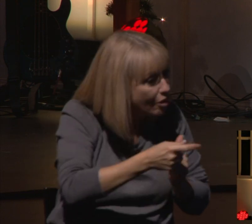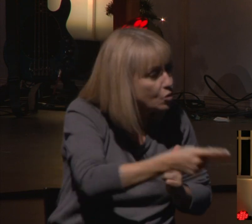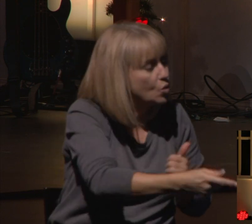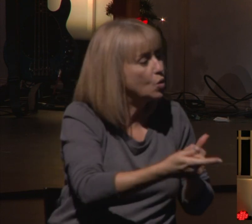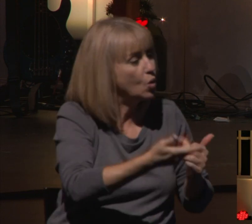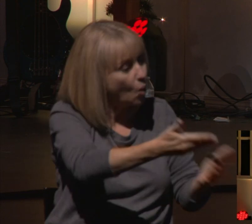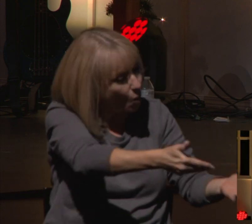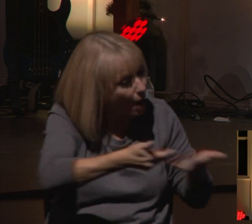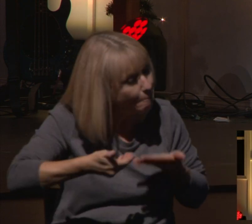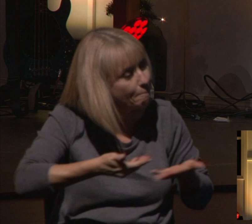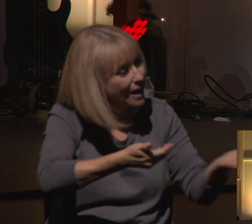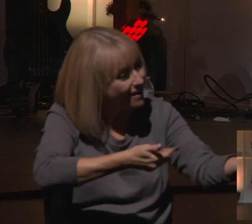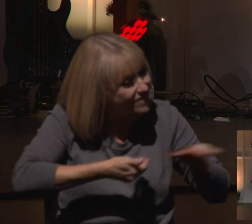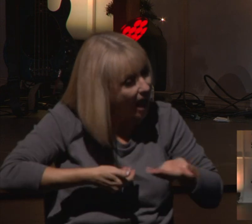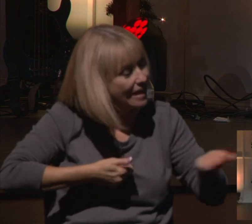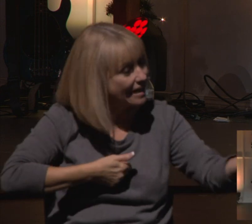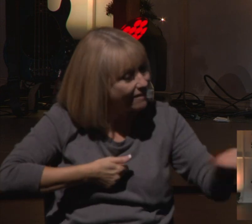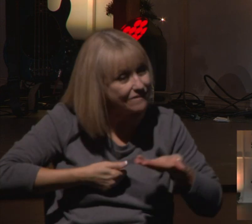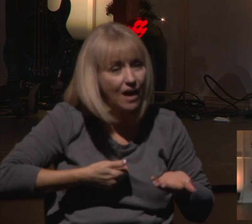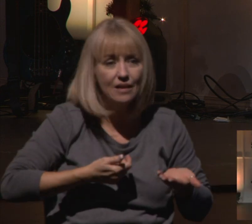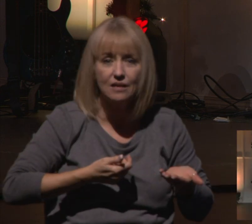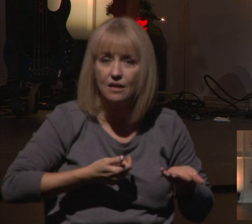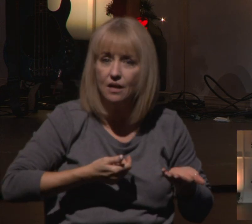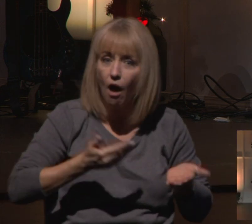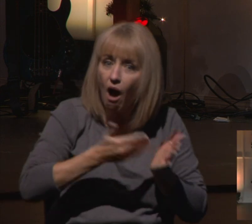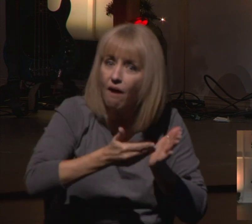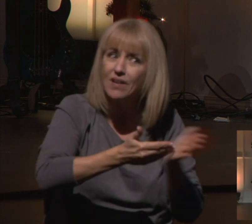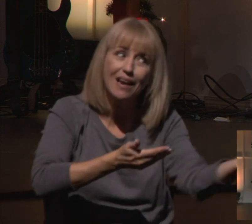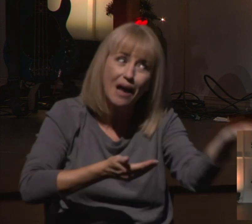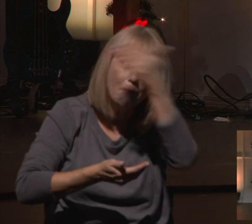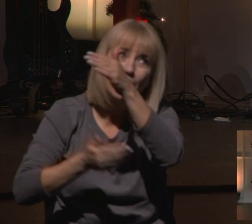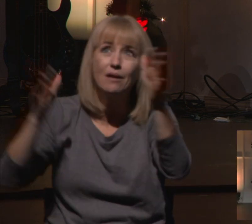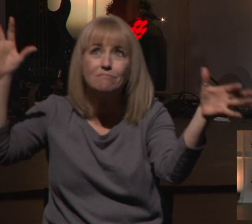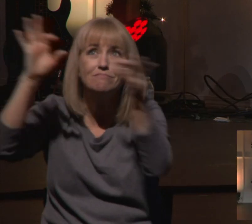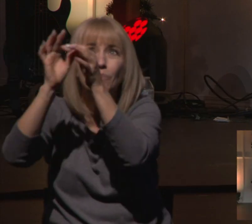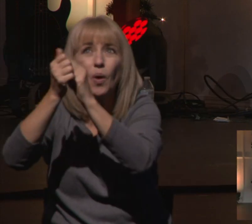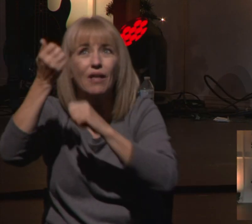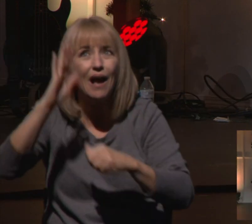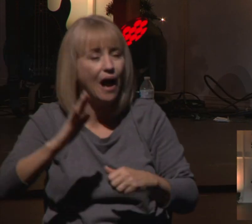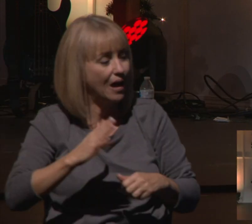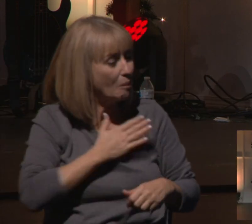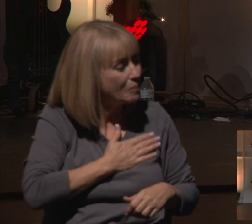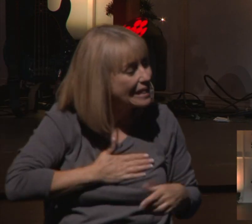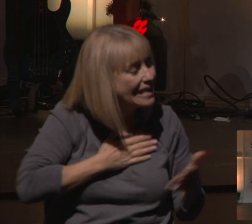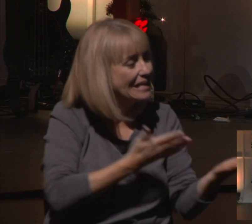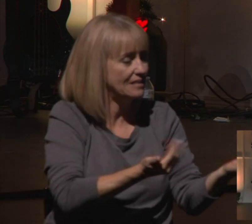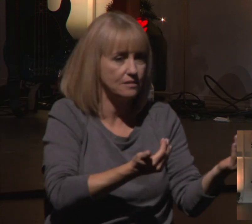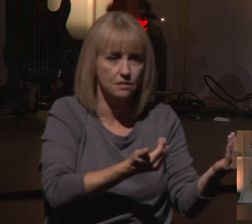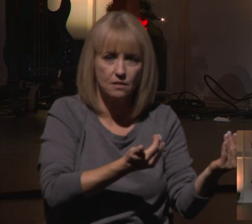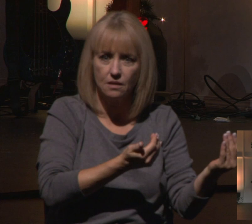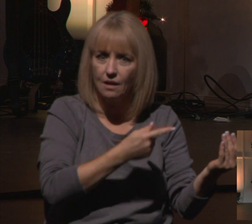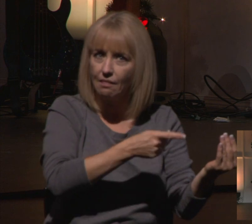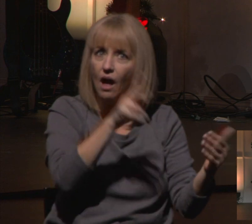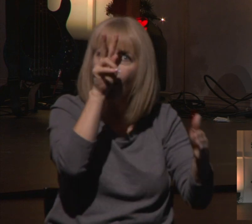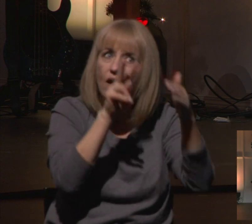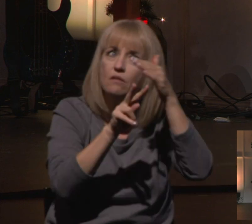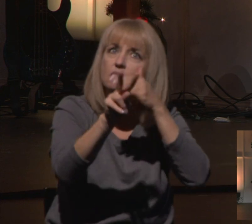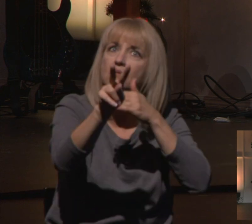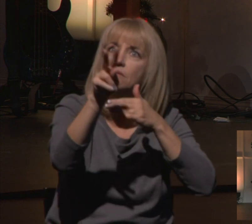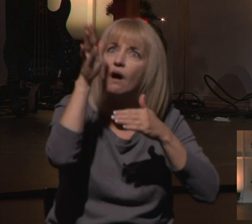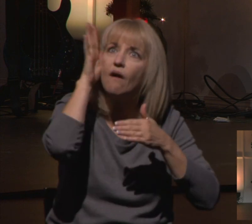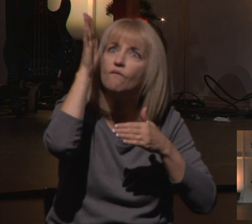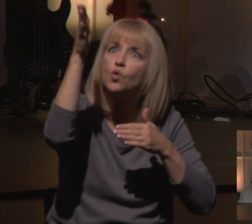And so the prophets would come into this story, and they would talk about how they've abandoned God, but then they would forecast and talk about what's going to happen in the future.